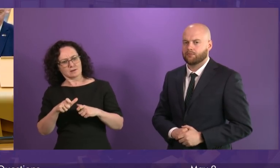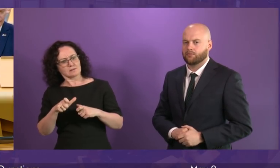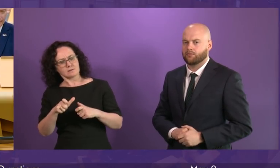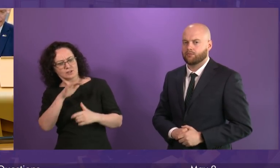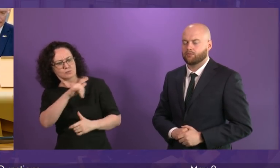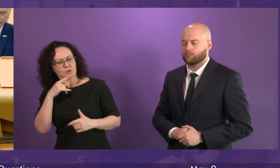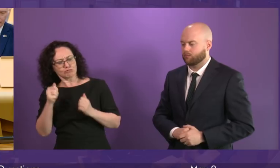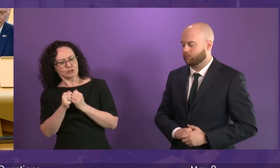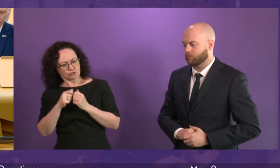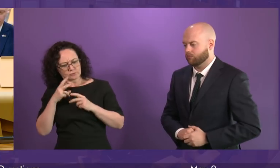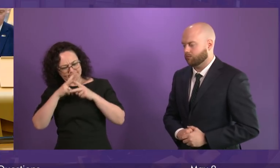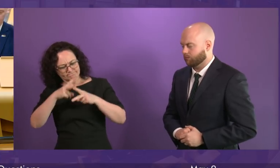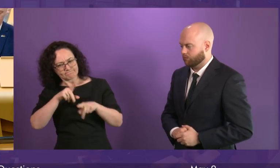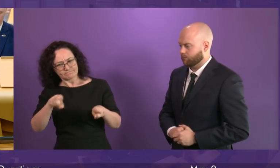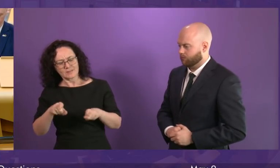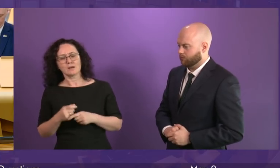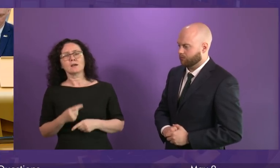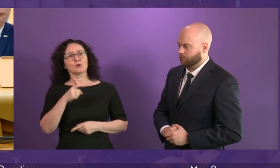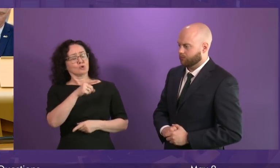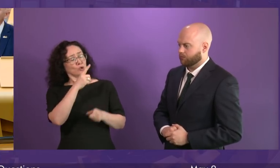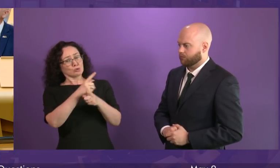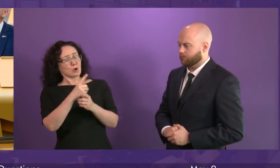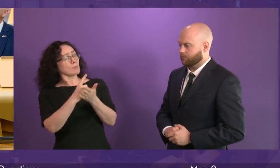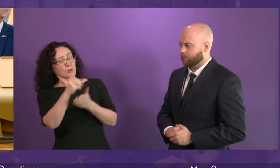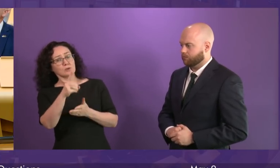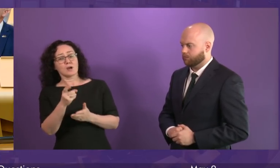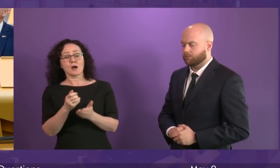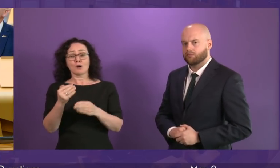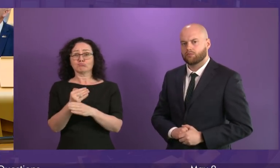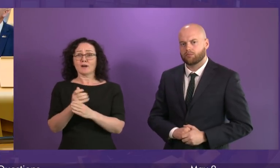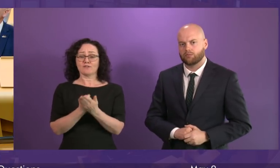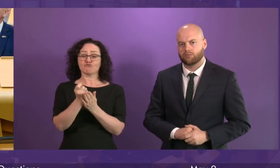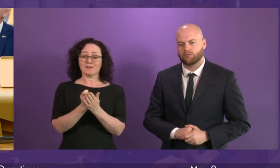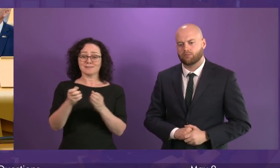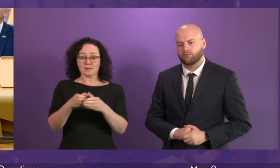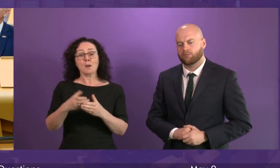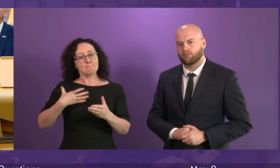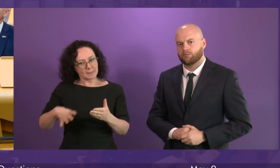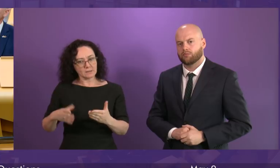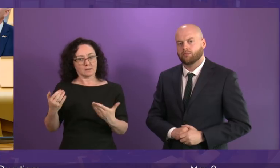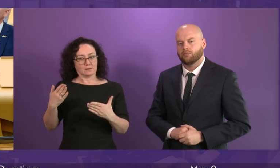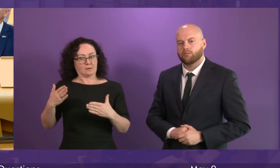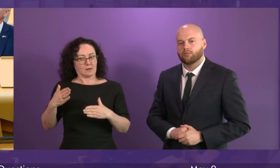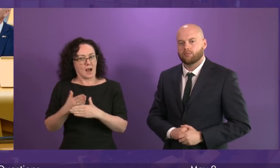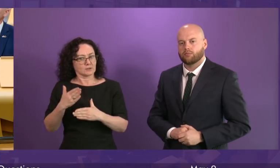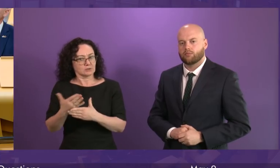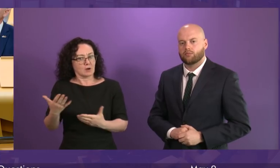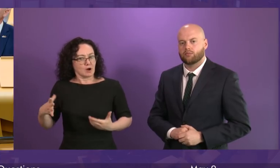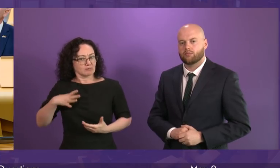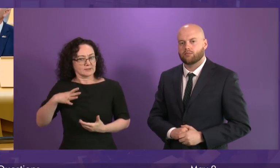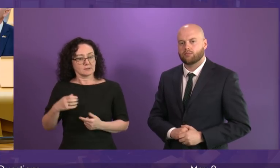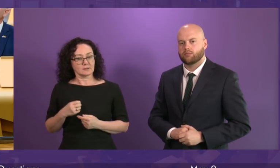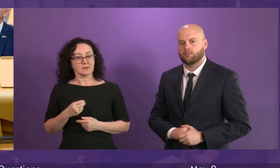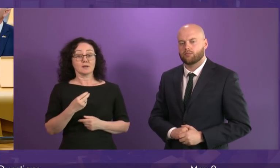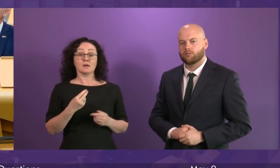In terms of the private rented sector, we have taken action already. The Private Housing Tenancy Scotland Act